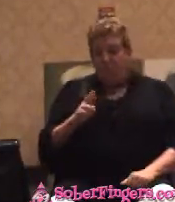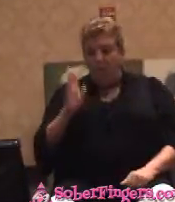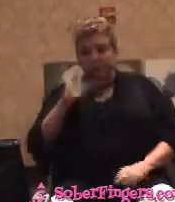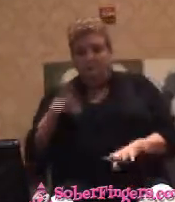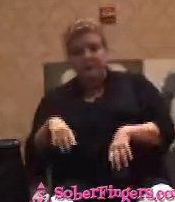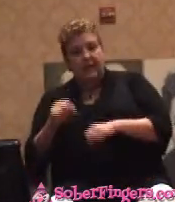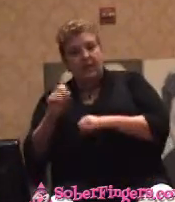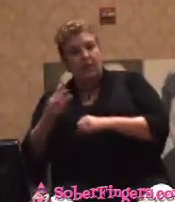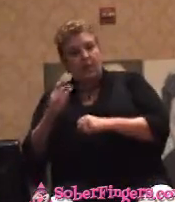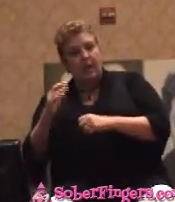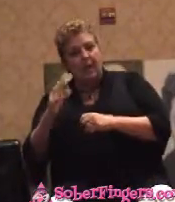take it. Just like that.